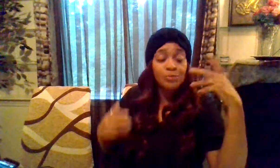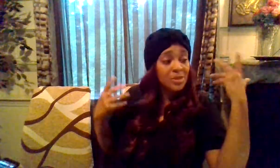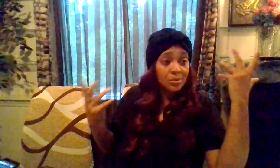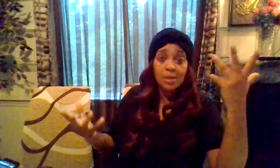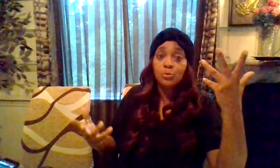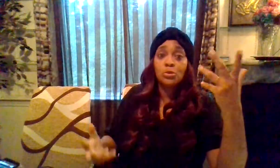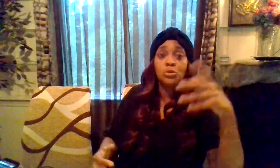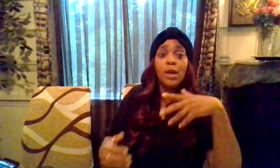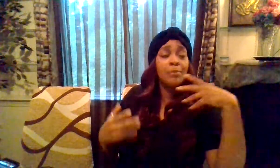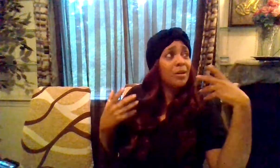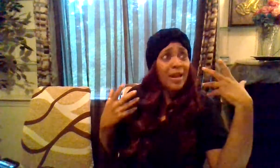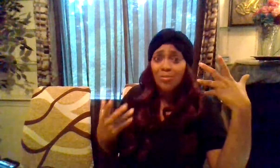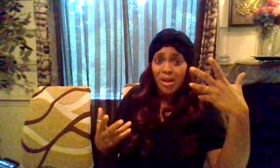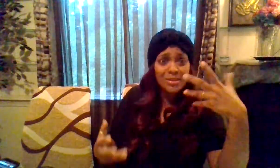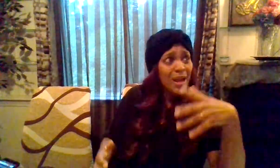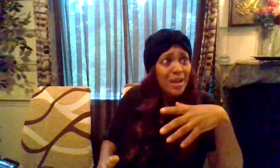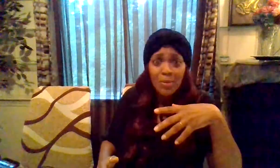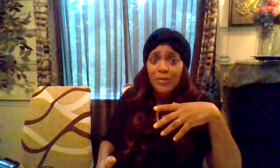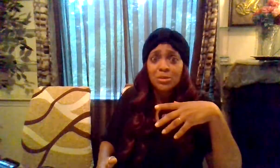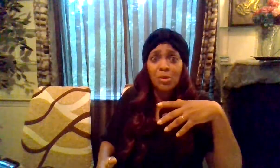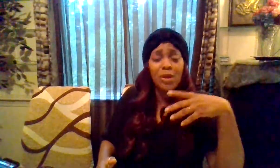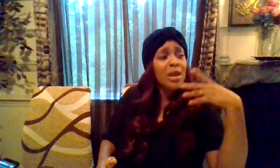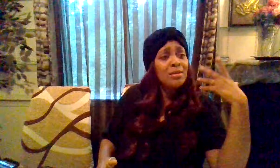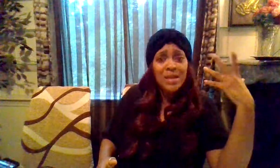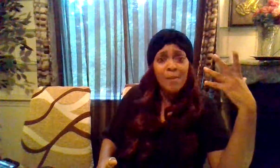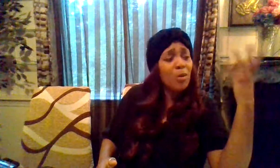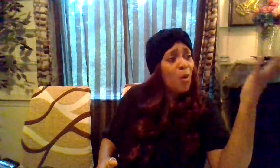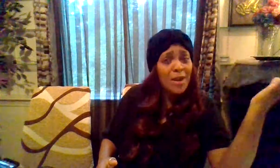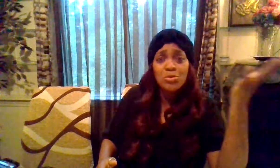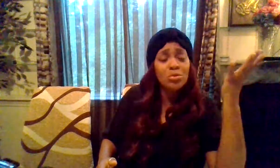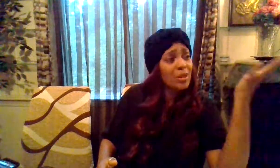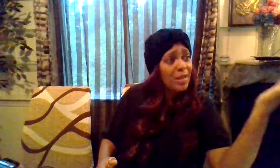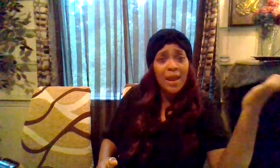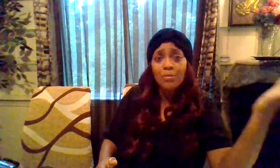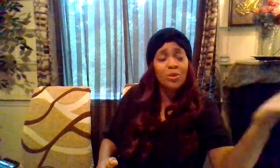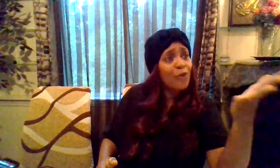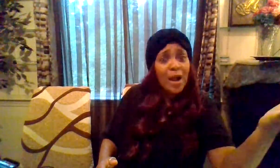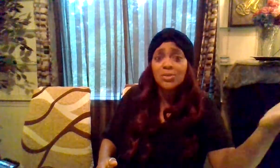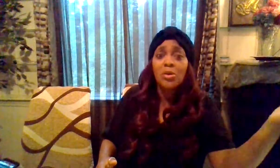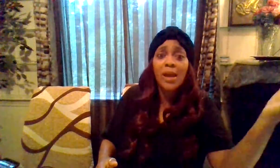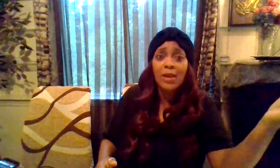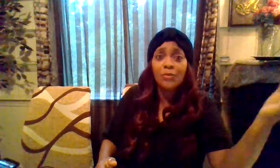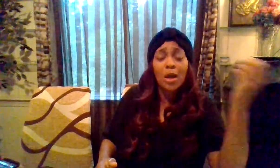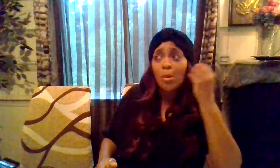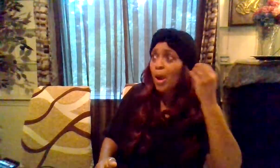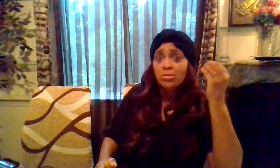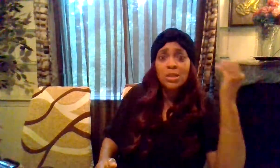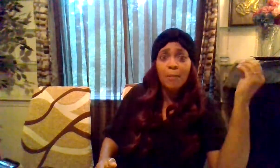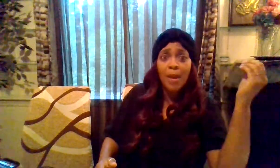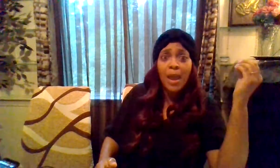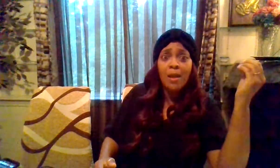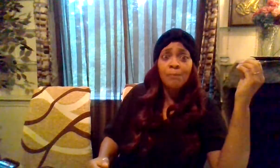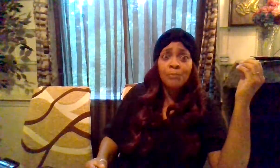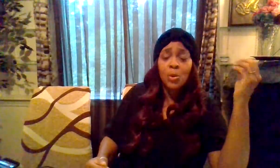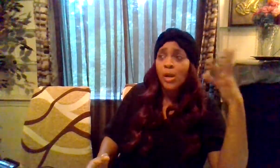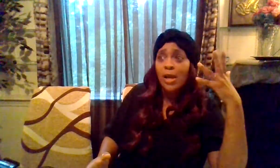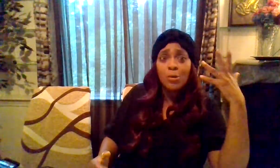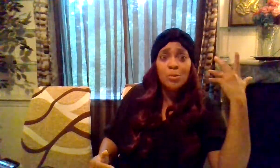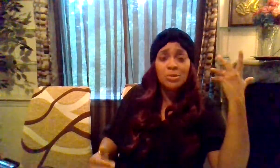sometimes we can do that but like i am a victim of that yeah but why are you letting that define your life and i remember i used to get mad when i hear people